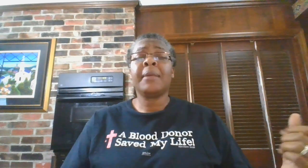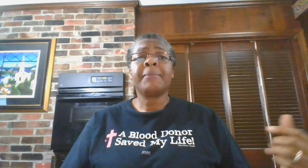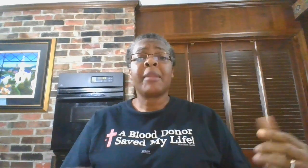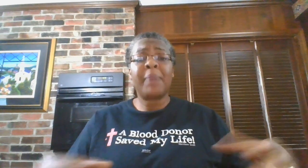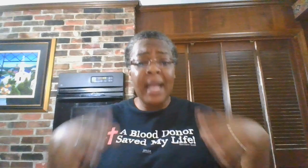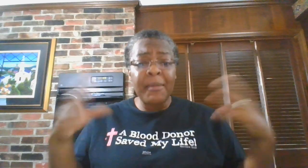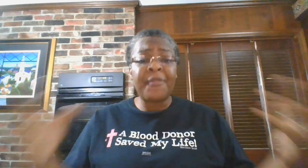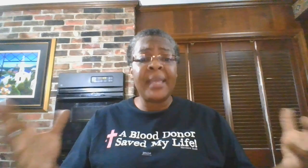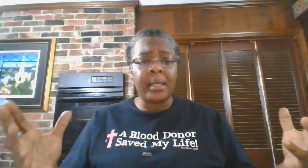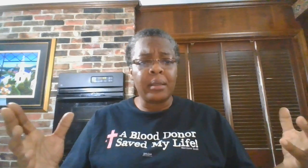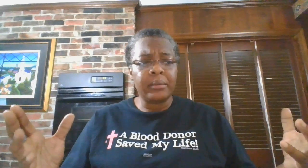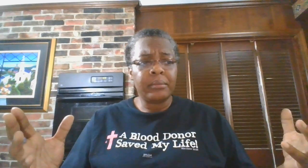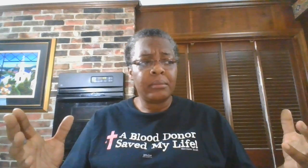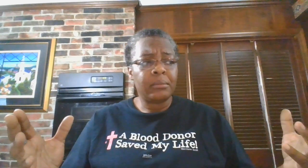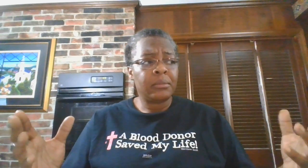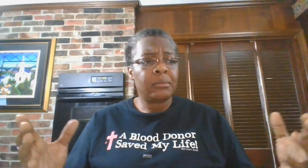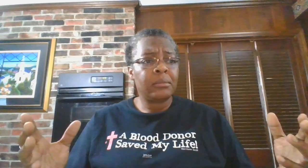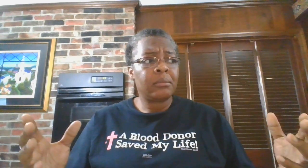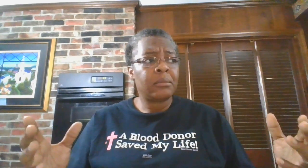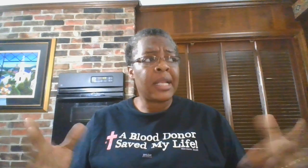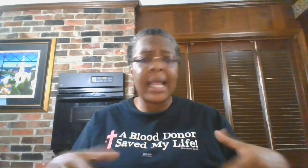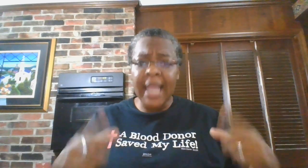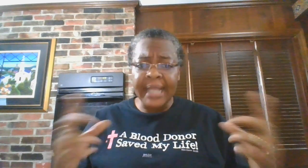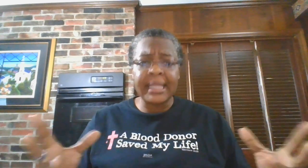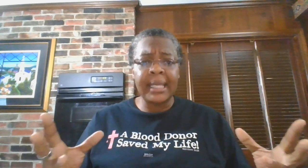But I'm a thinker. And I like thinking.